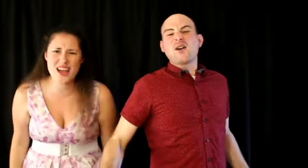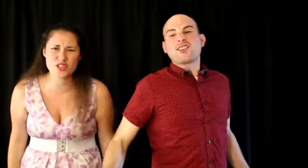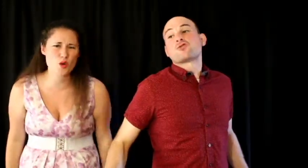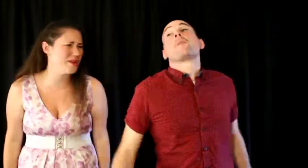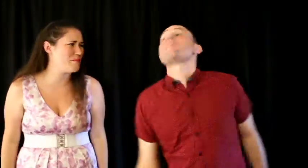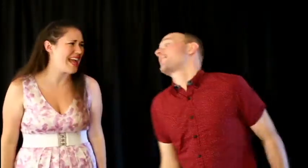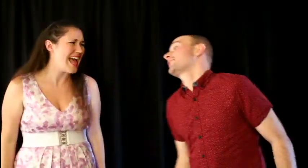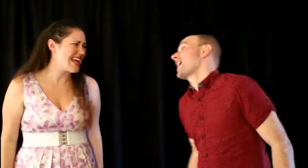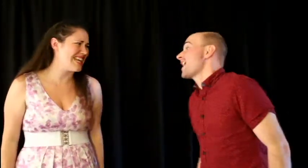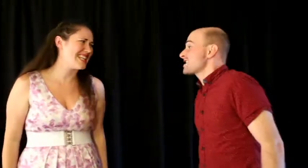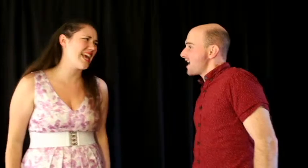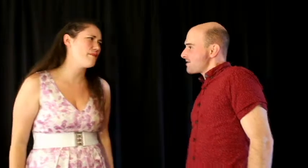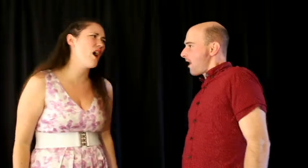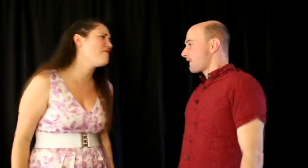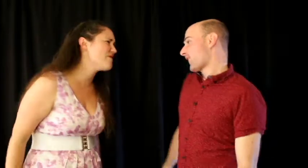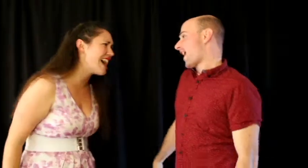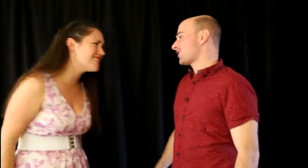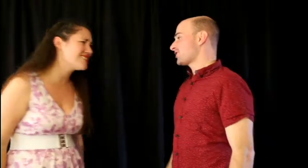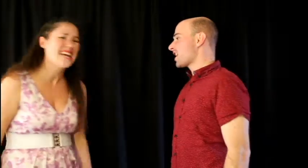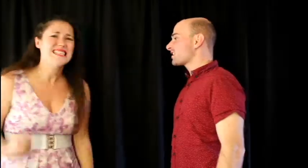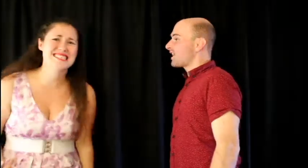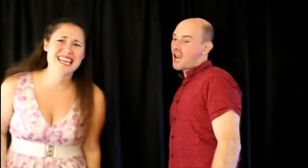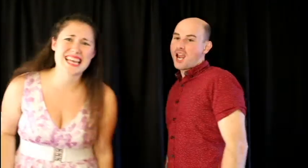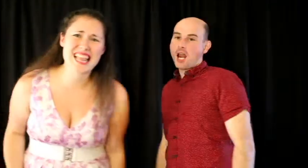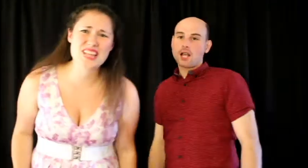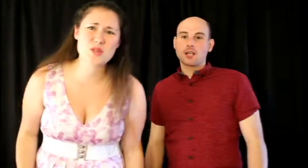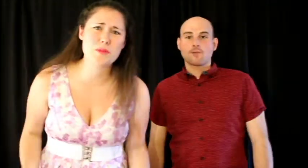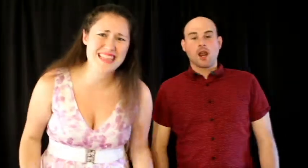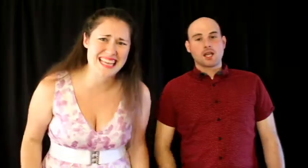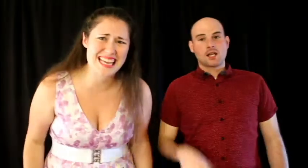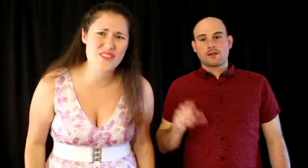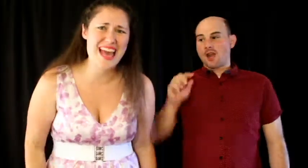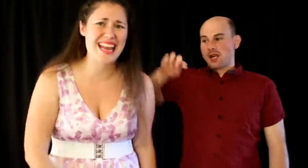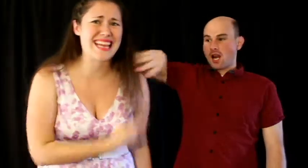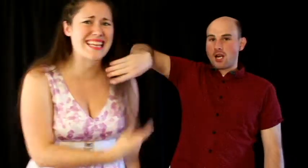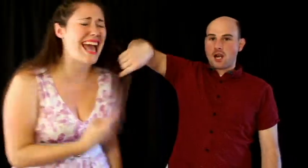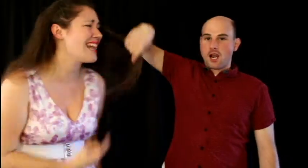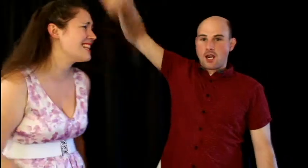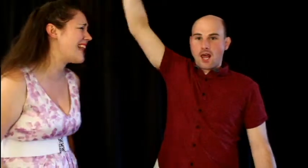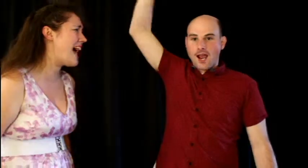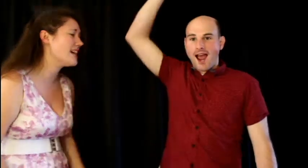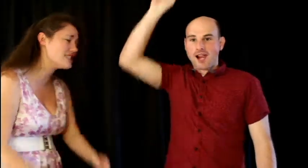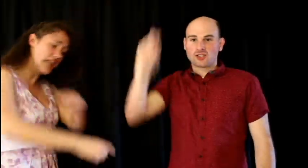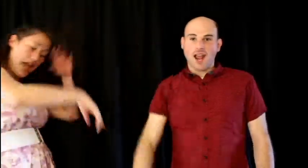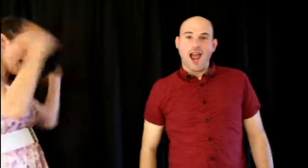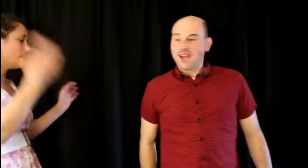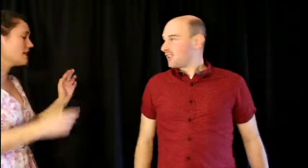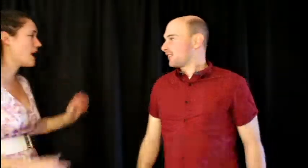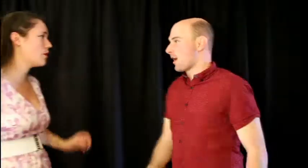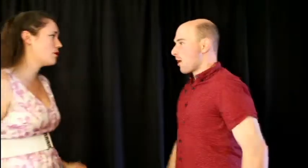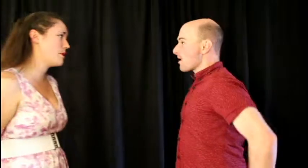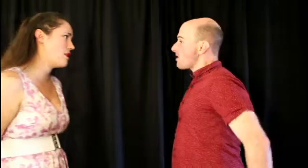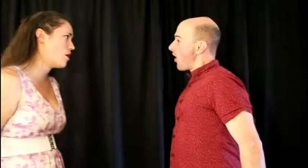I do admit it, keep on fast. Stale, I can't believe that it can last. And I will be